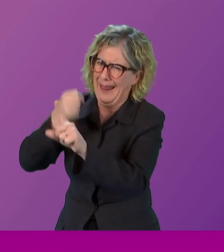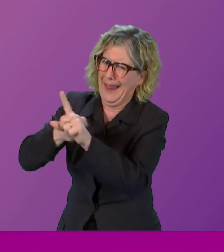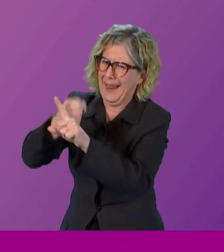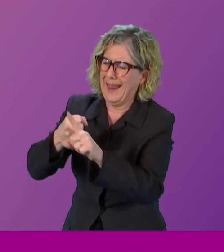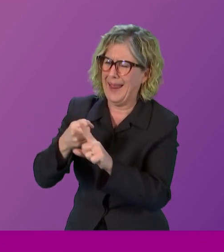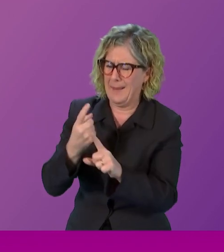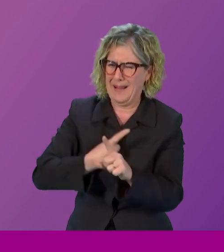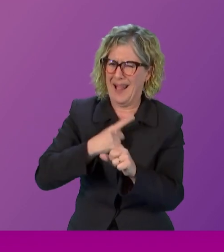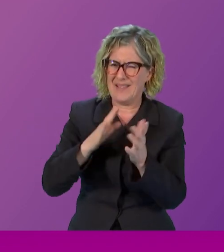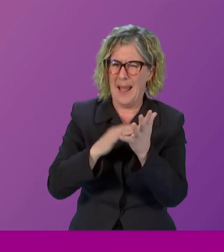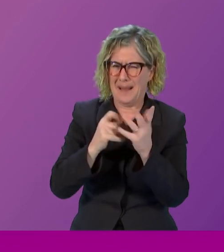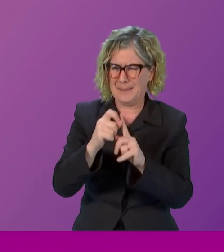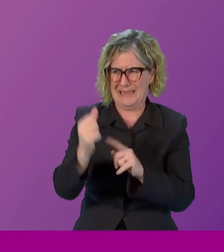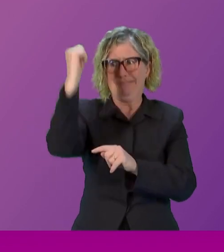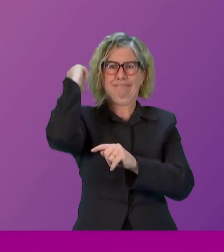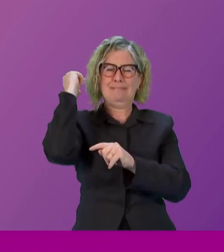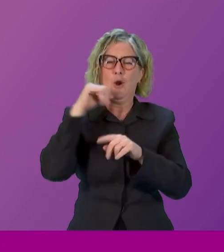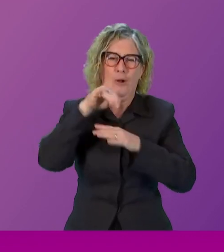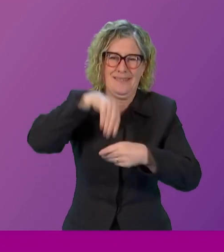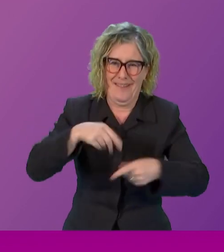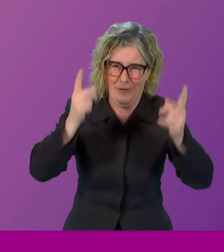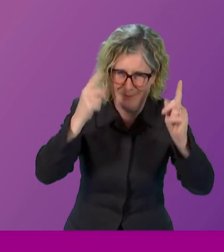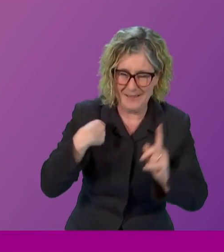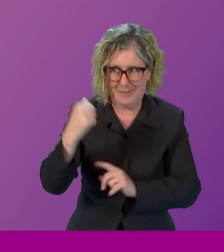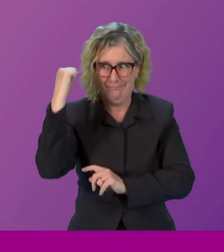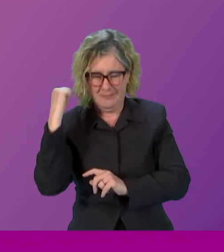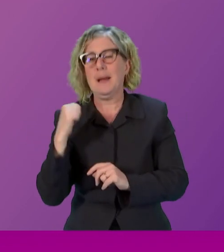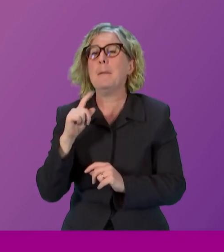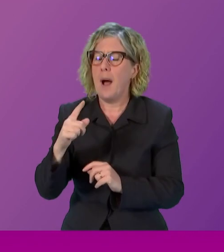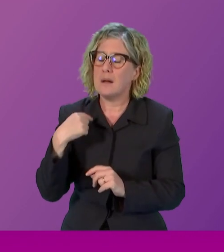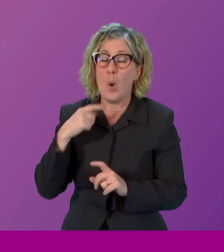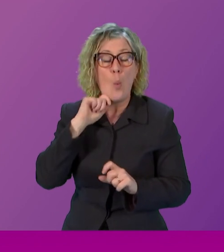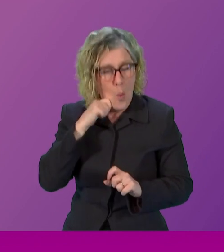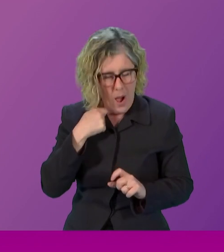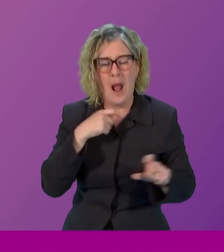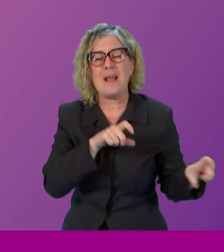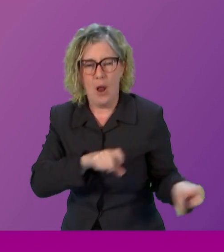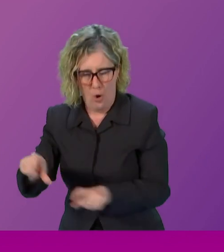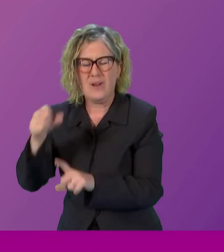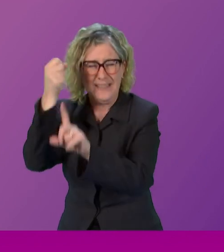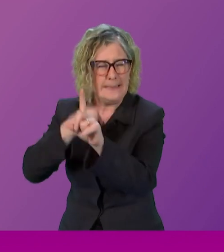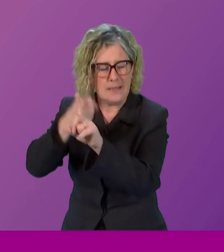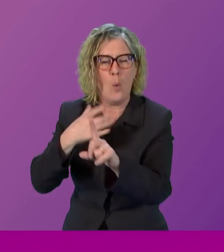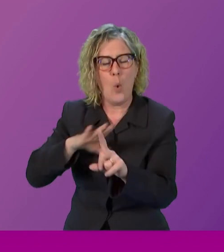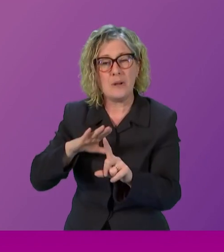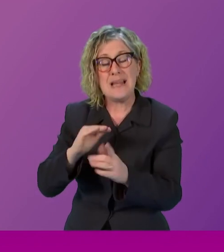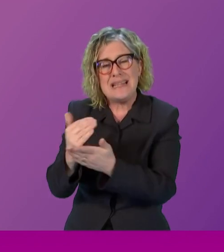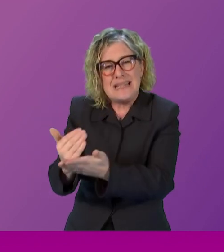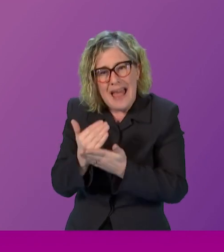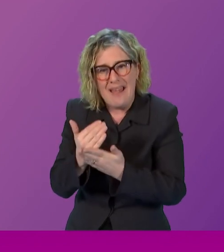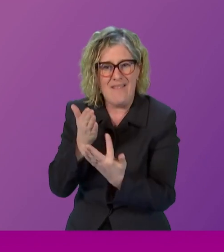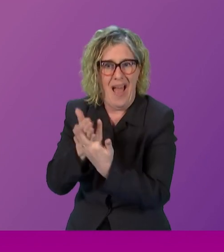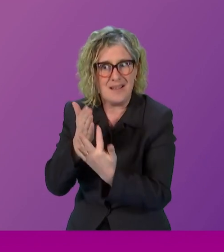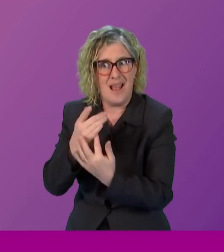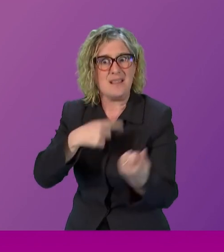but one is this I will be a very vocal advocate for the introduction of safe access or buffer zones